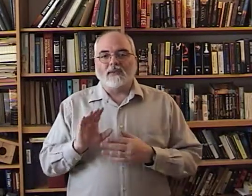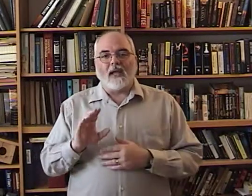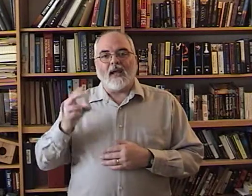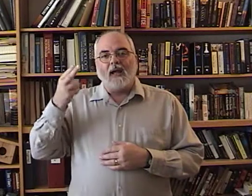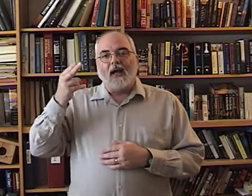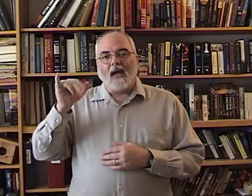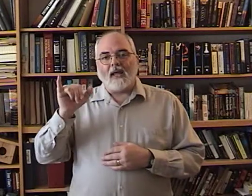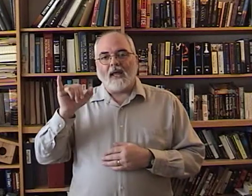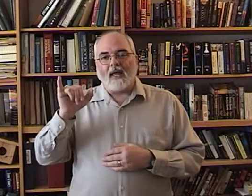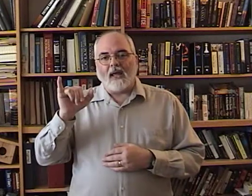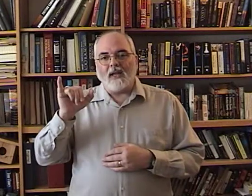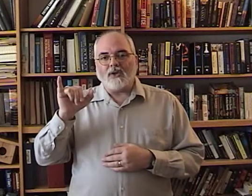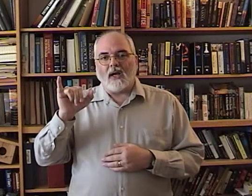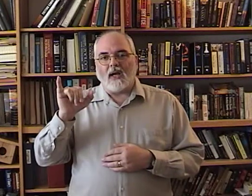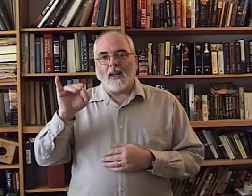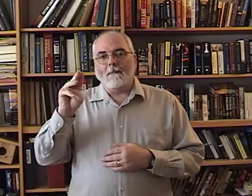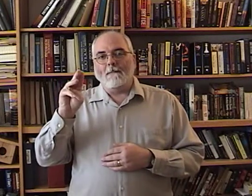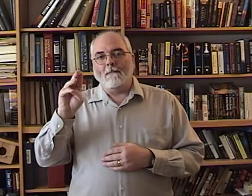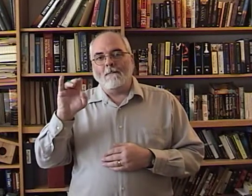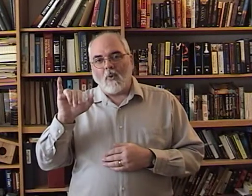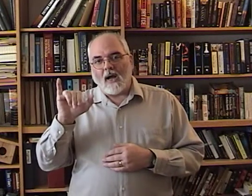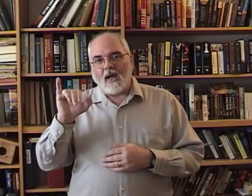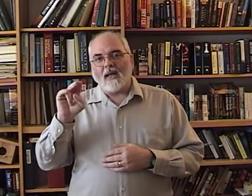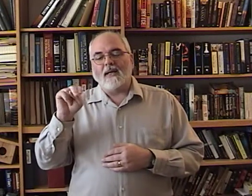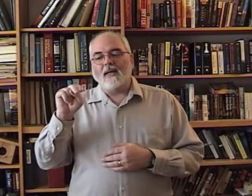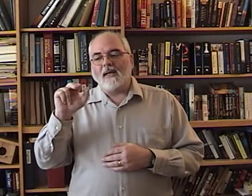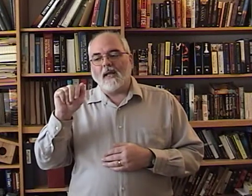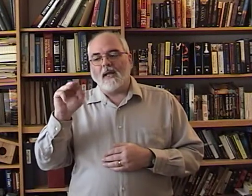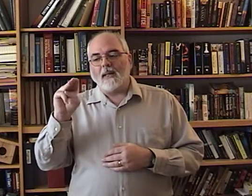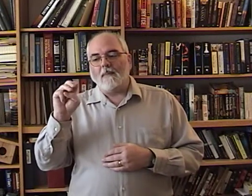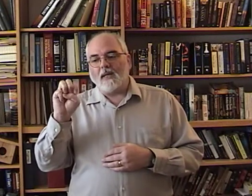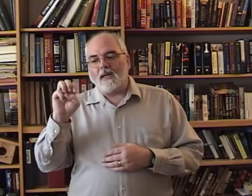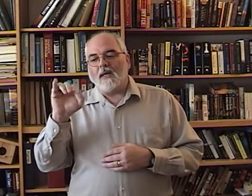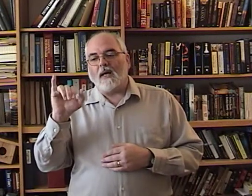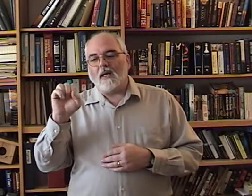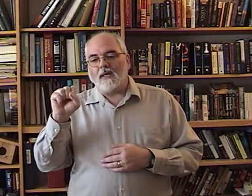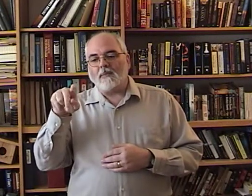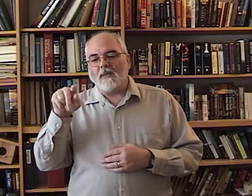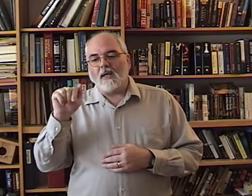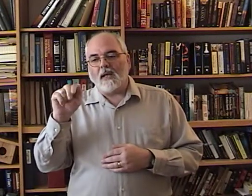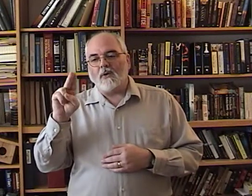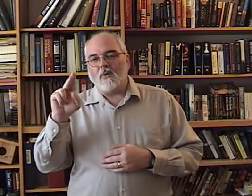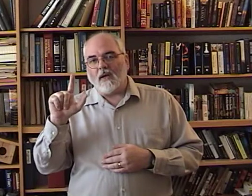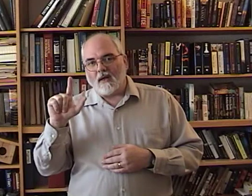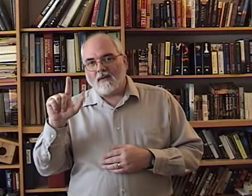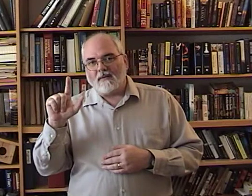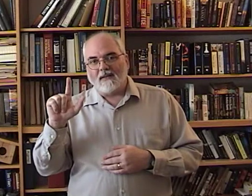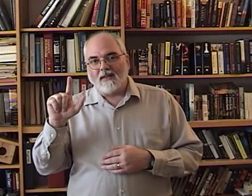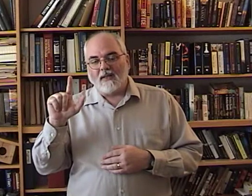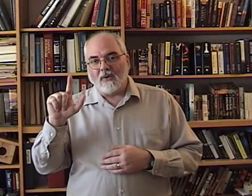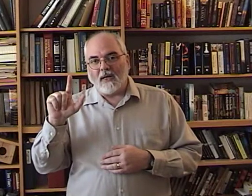say H-I-M-Y-M-A-M-E-I-S-P-A-U-L. Okay?